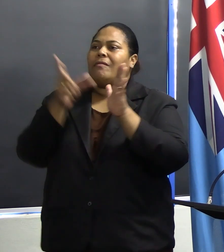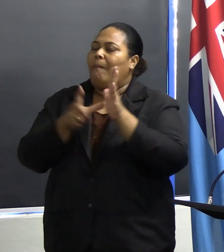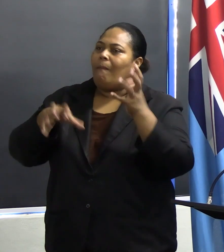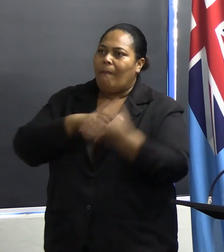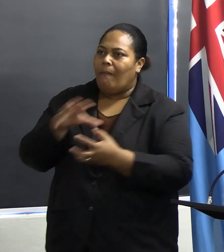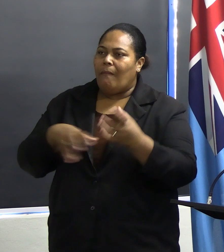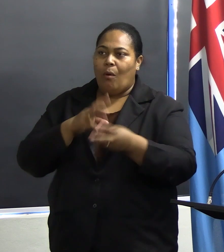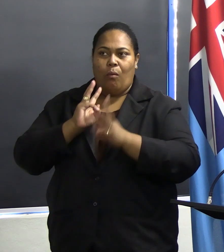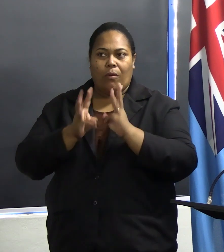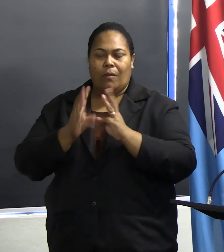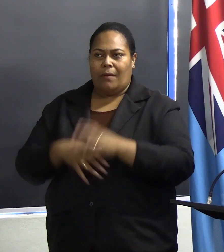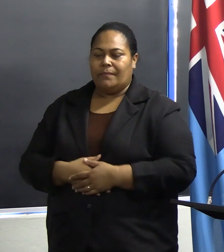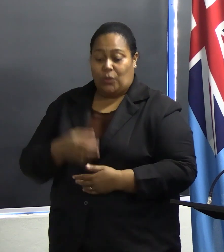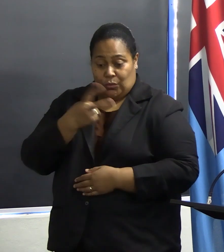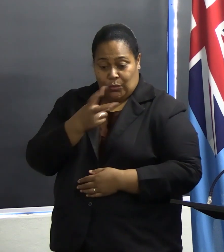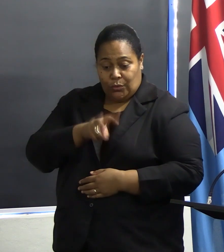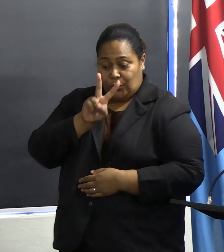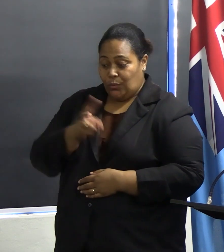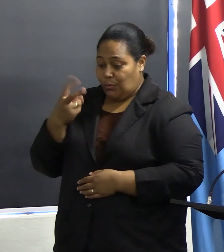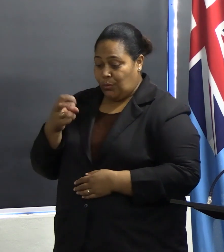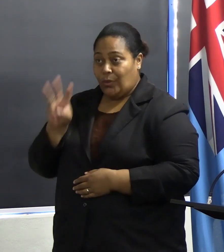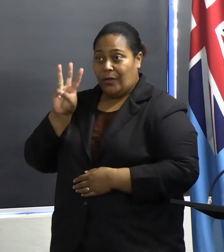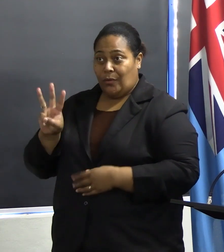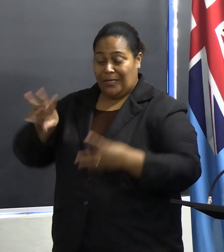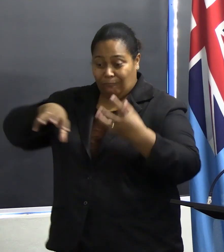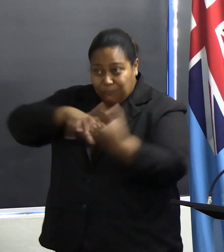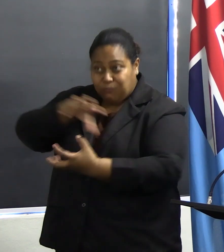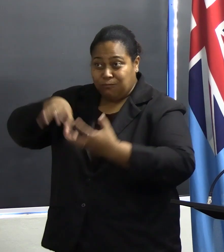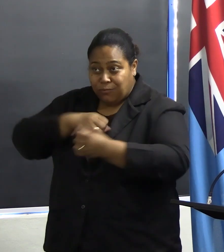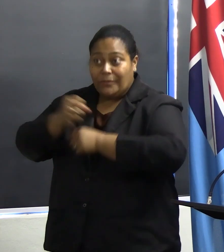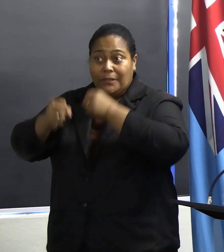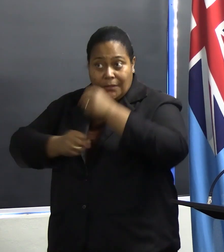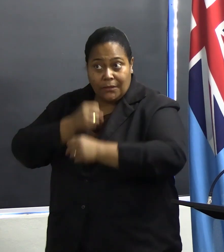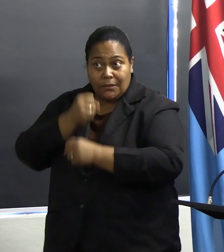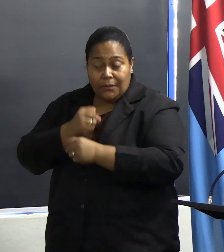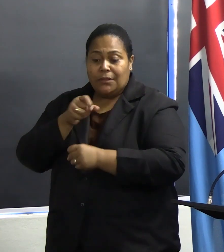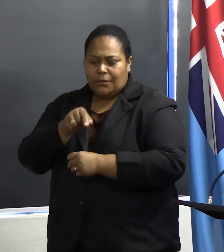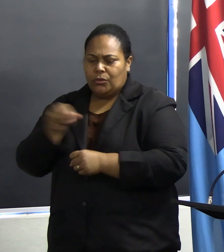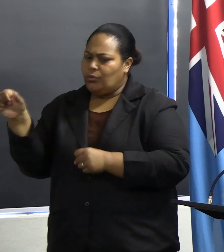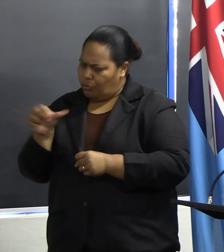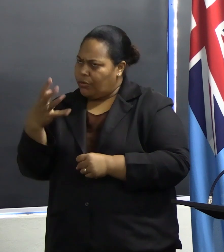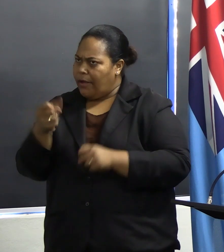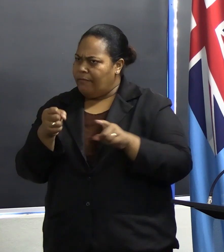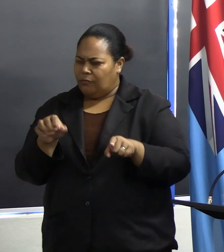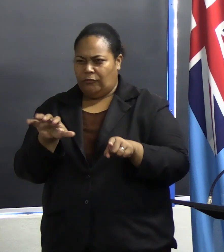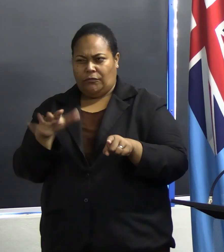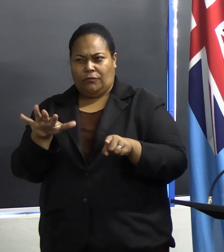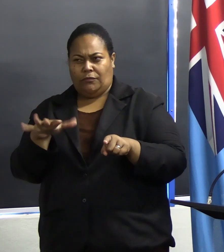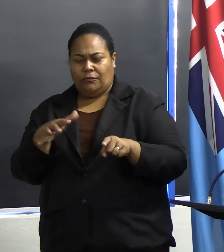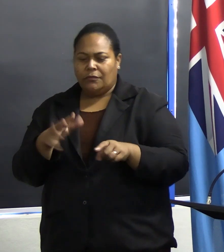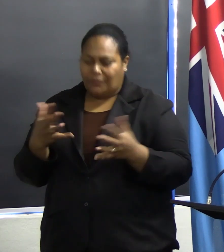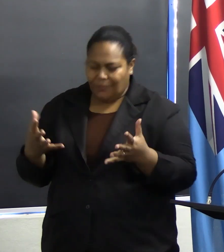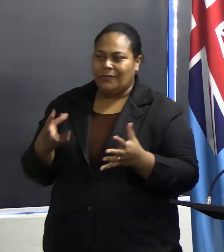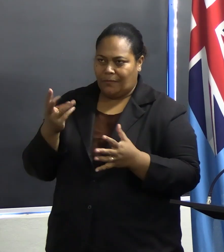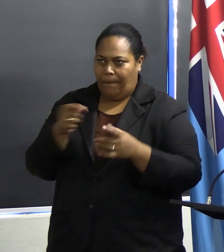Thus, our 2022-2023 cyclone season is predicted to have average to below average number